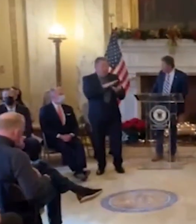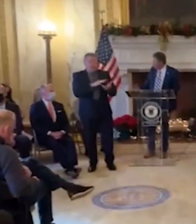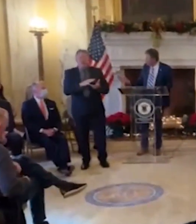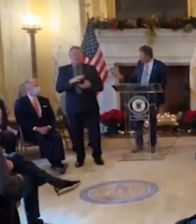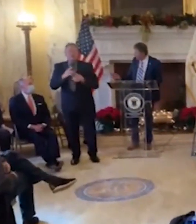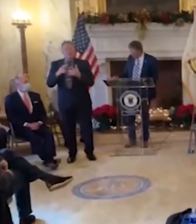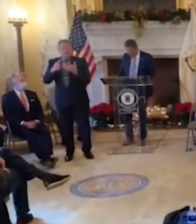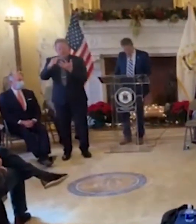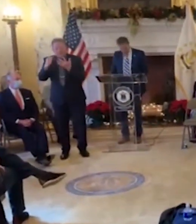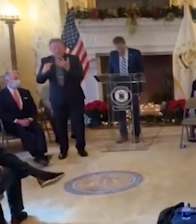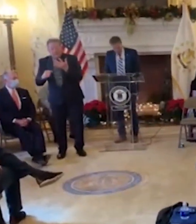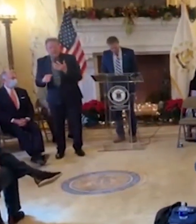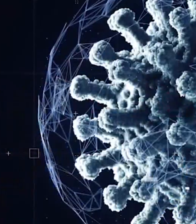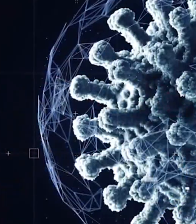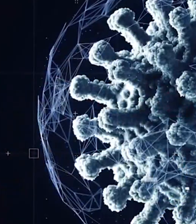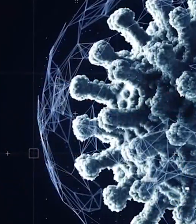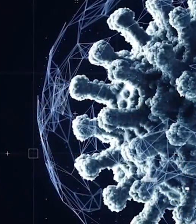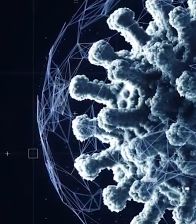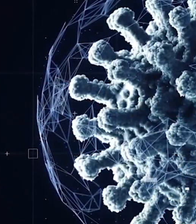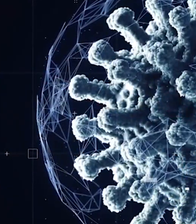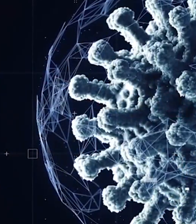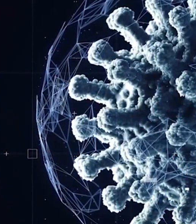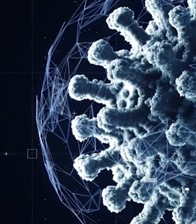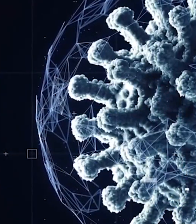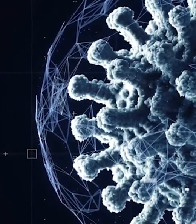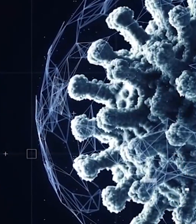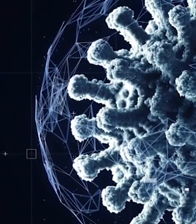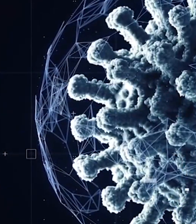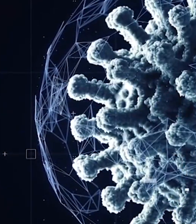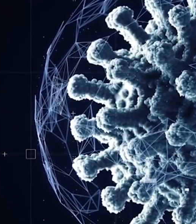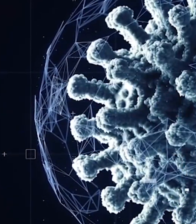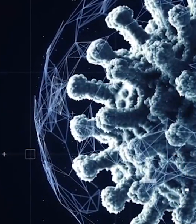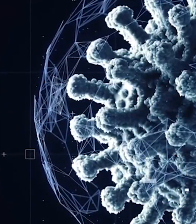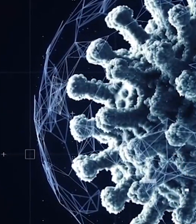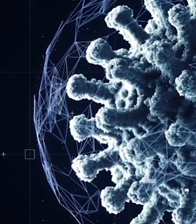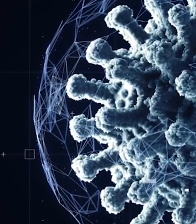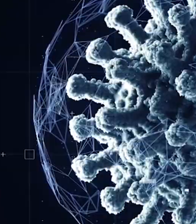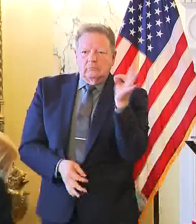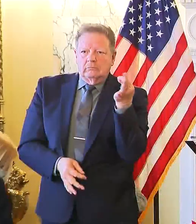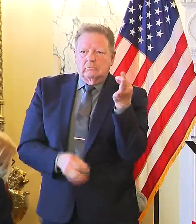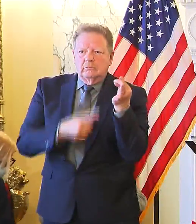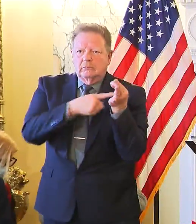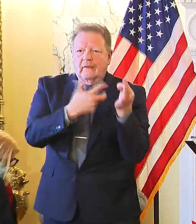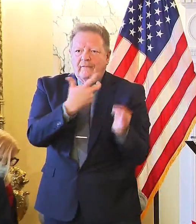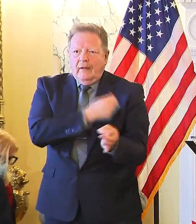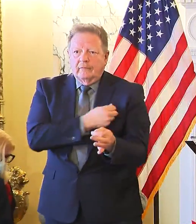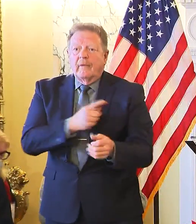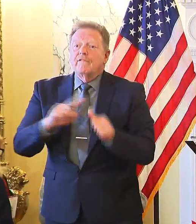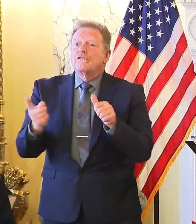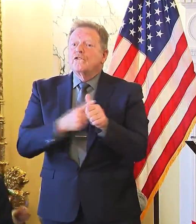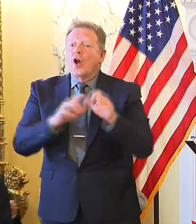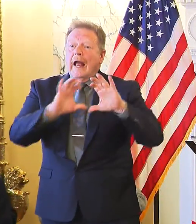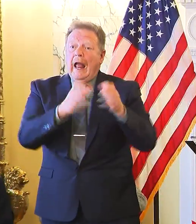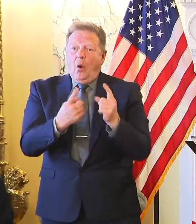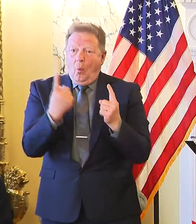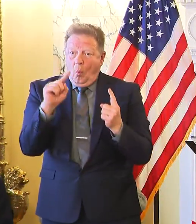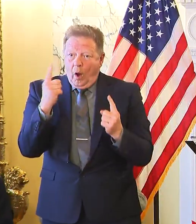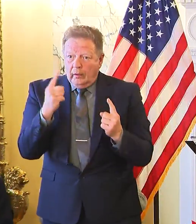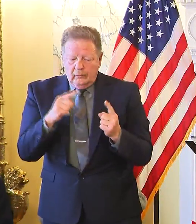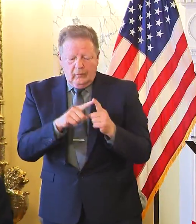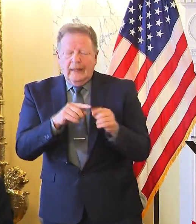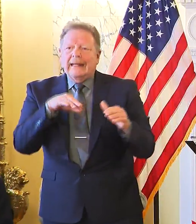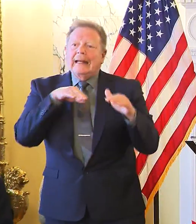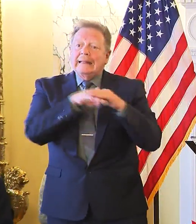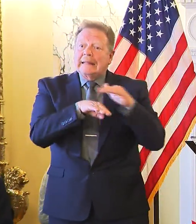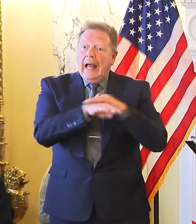he's enacting temporary measures to take new action against rising COVID-19 cases during the holidays. Category 1, indoor